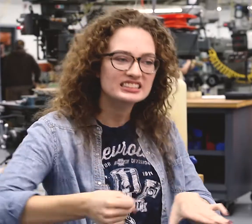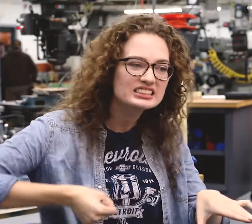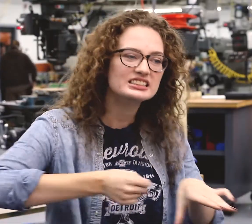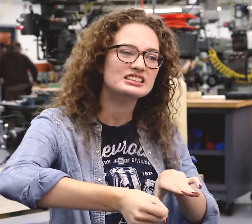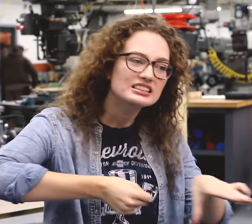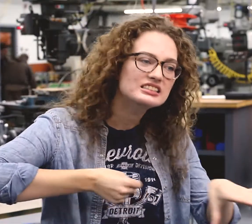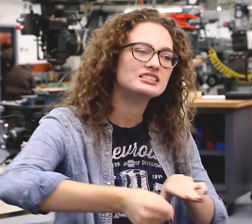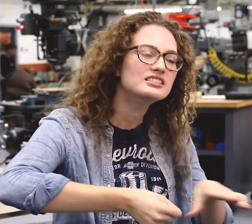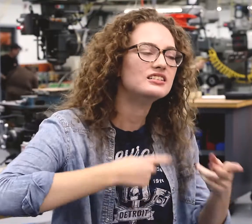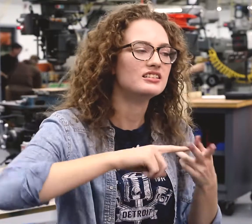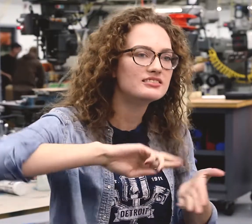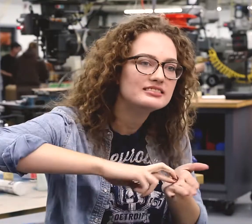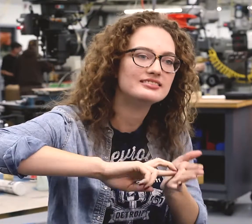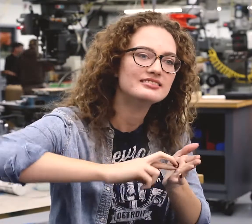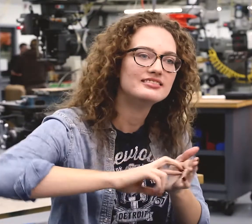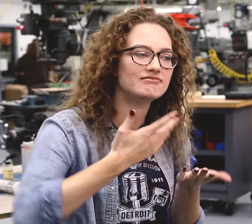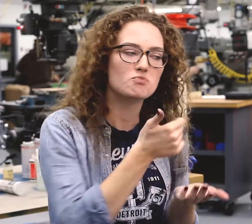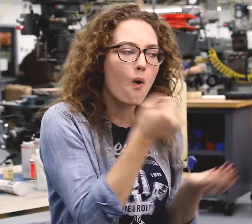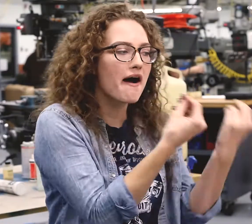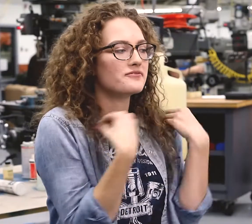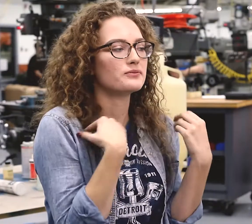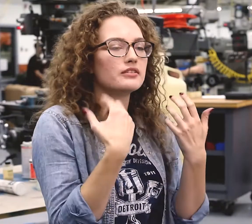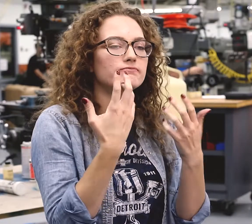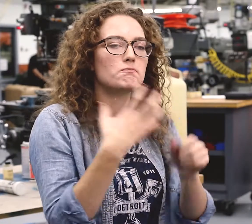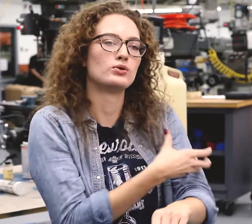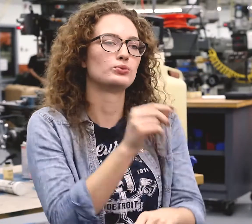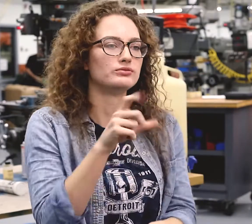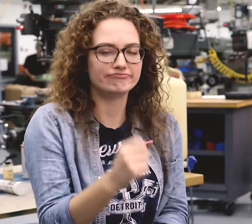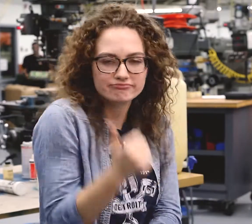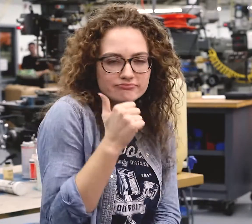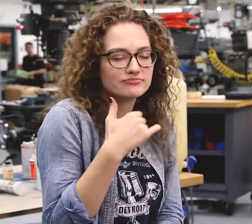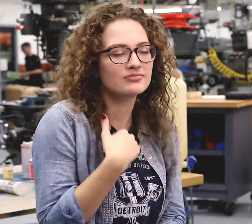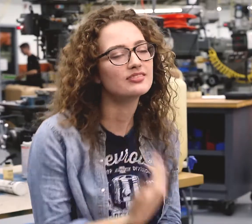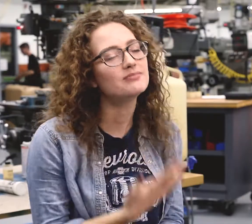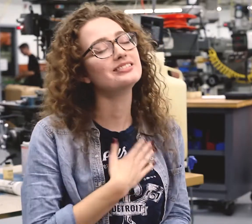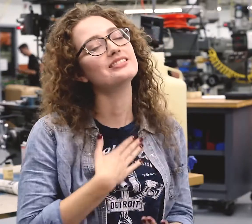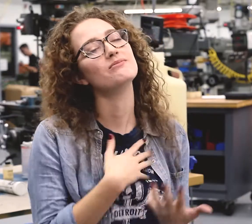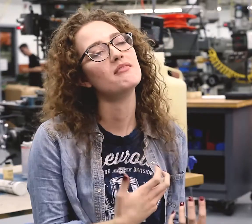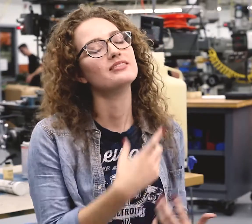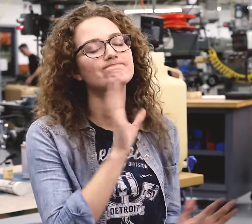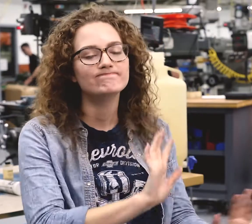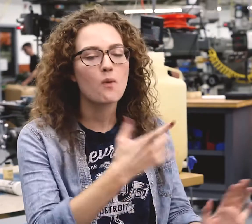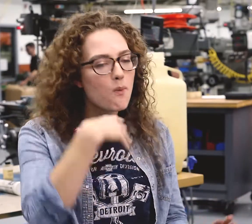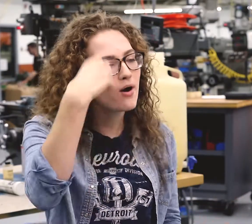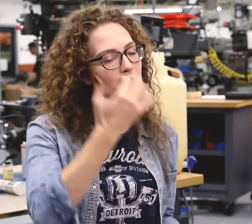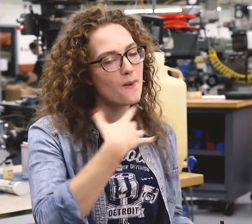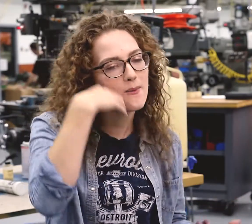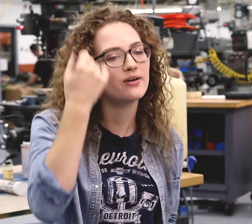He would let me use a saw or a screwdriver, but power tools? He said absolutely not. Despite my pleas, he